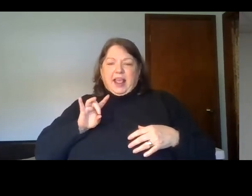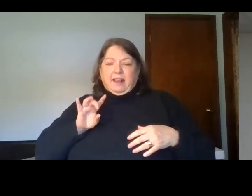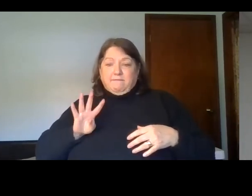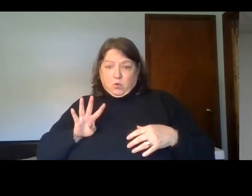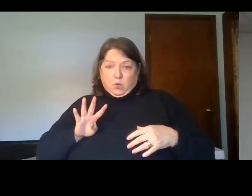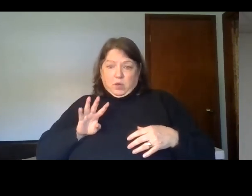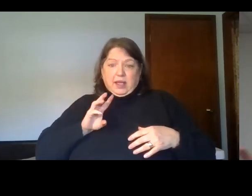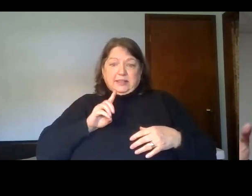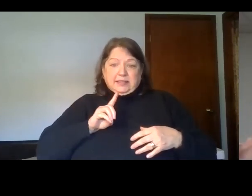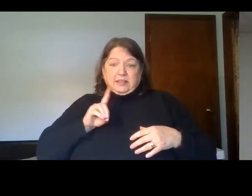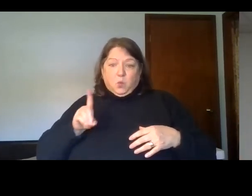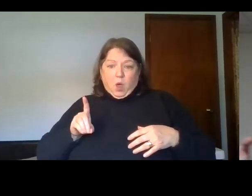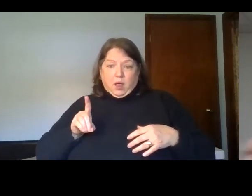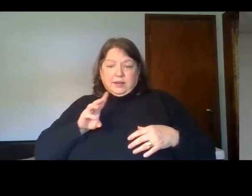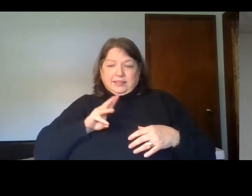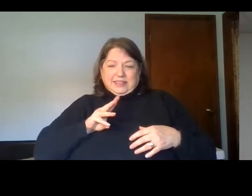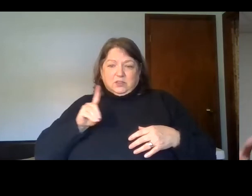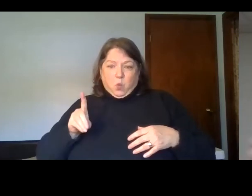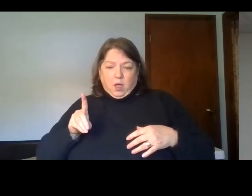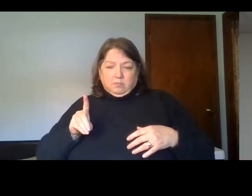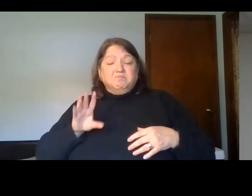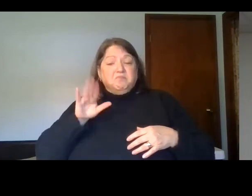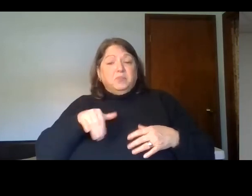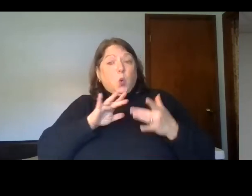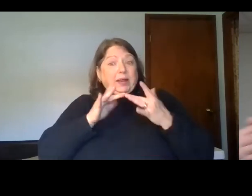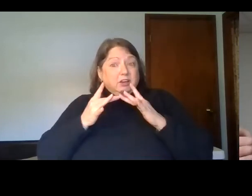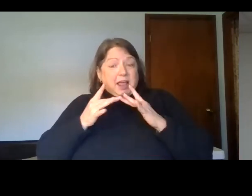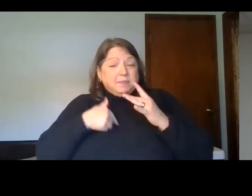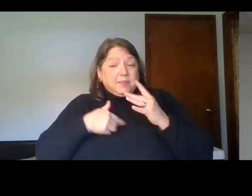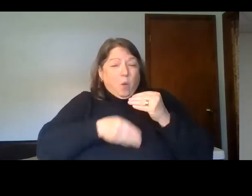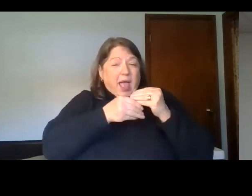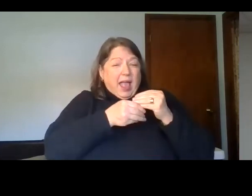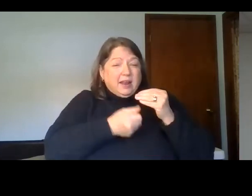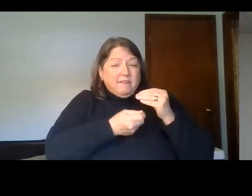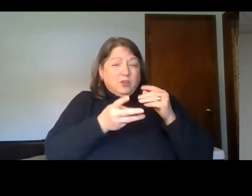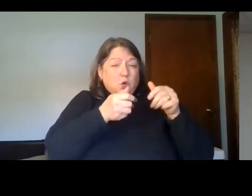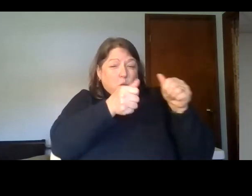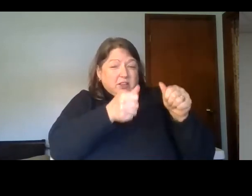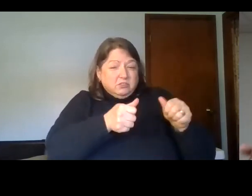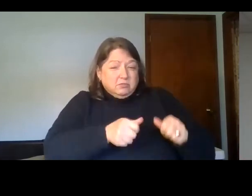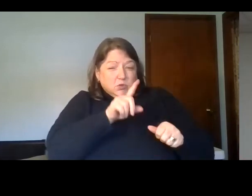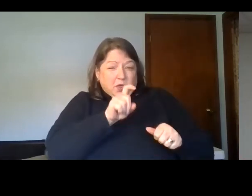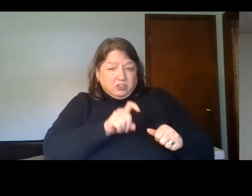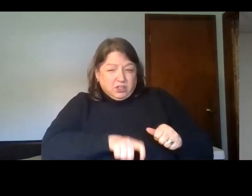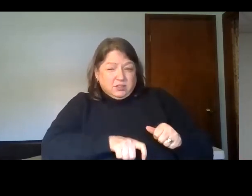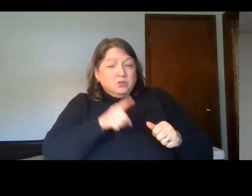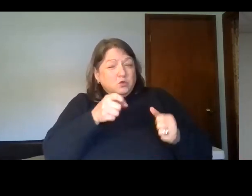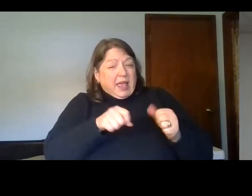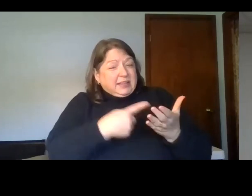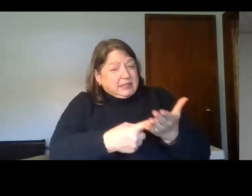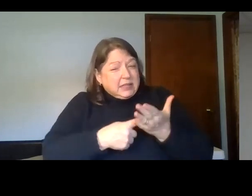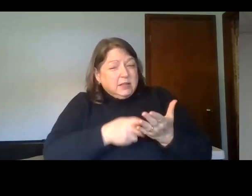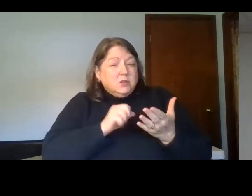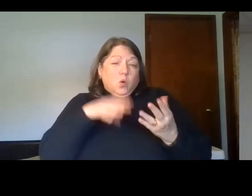that will be there for you to discuss with family, with your spouse, or just you individually with God. Questions that apply to this